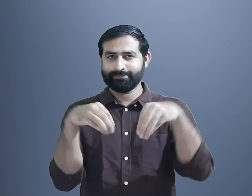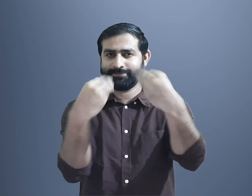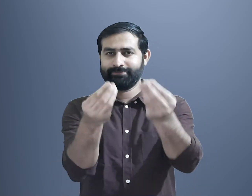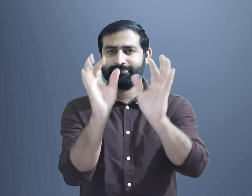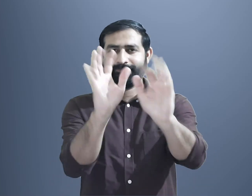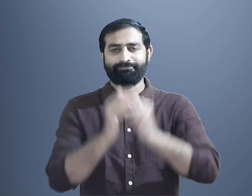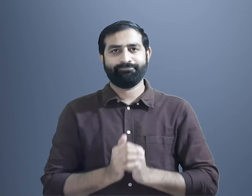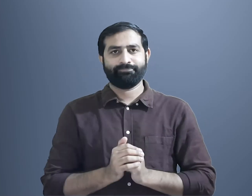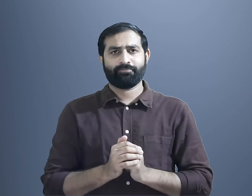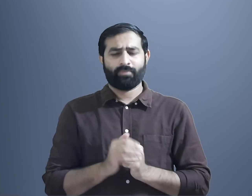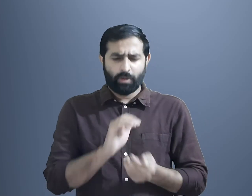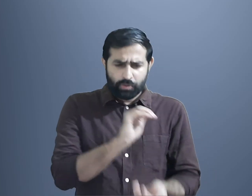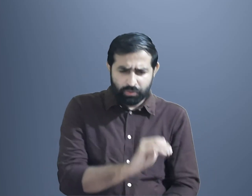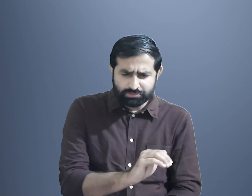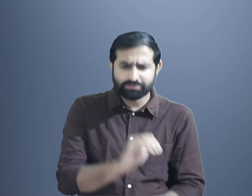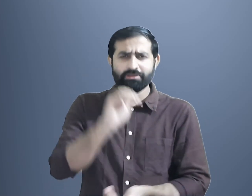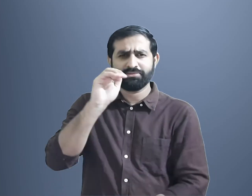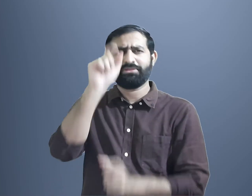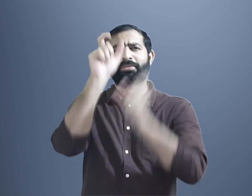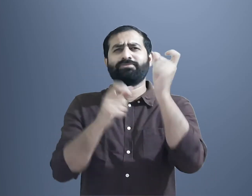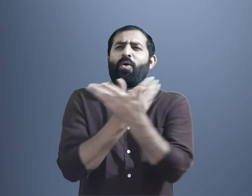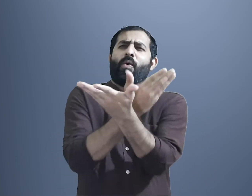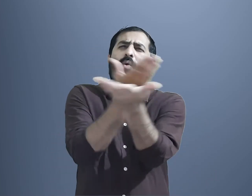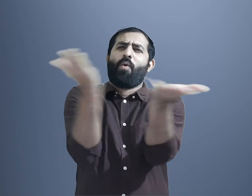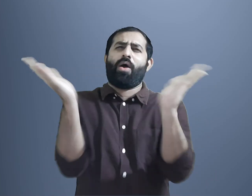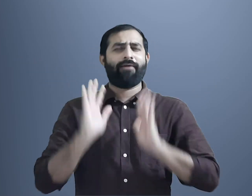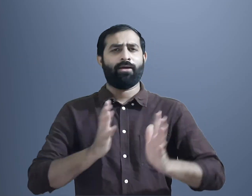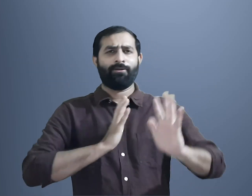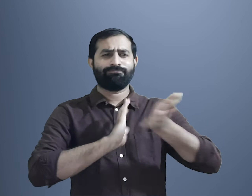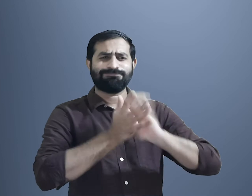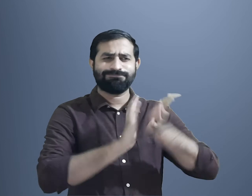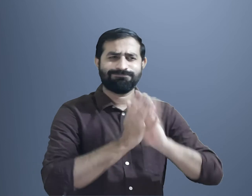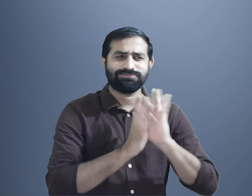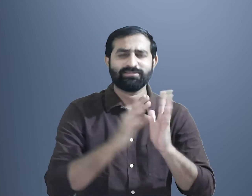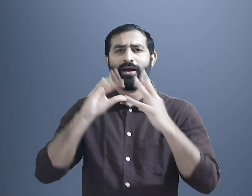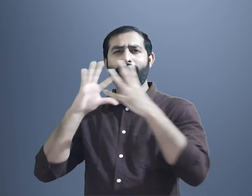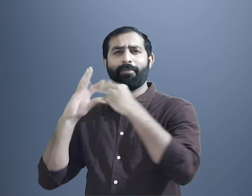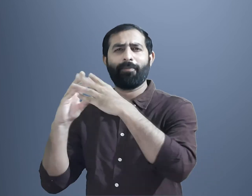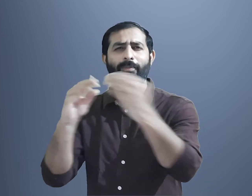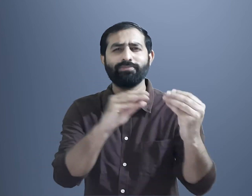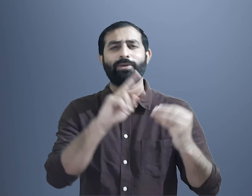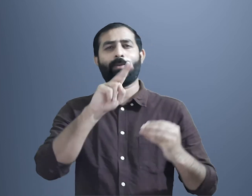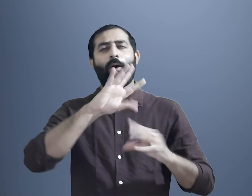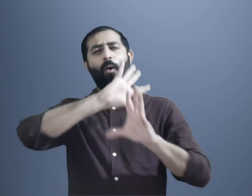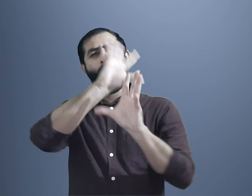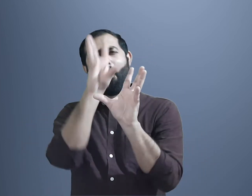you an example. When children or adults use sign language or spoken language, language